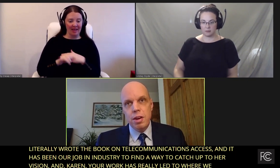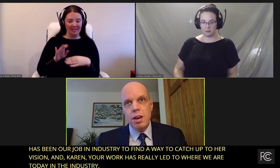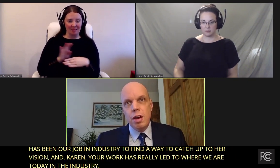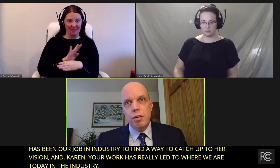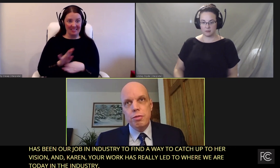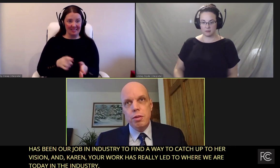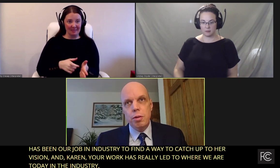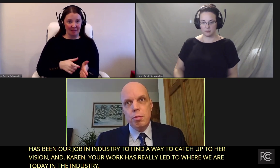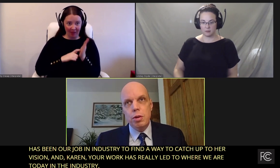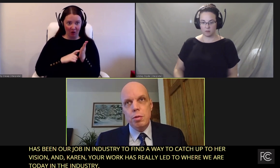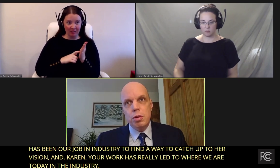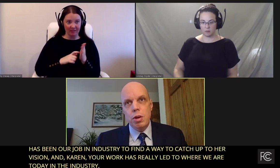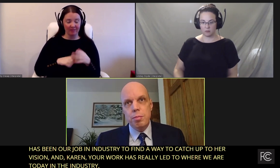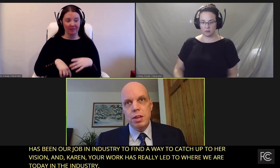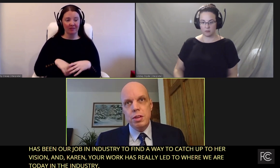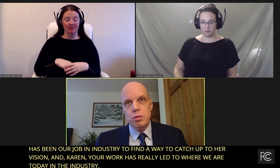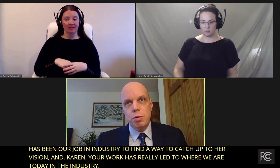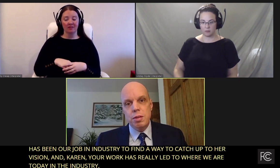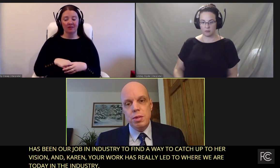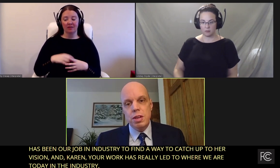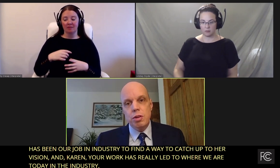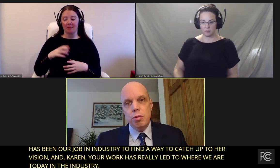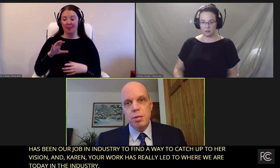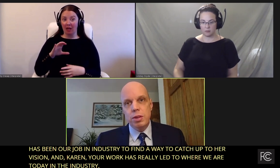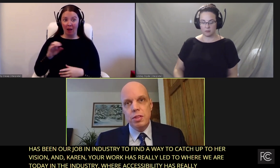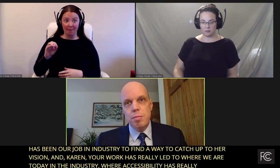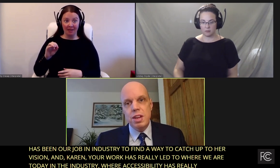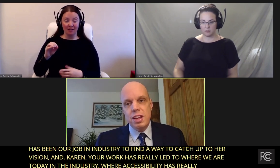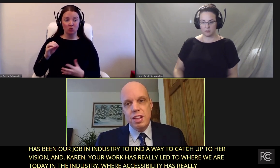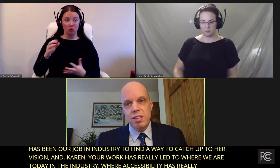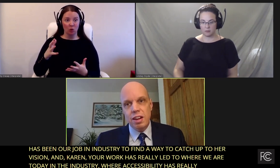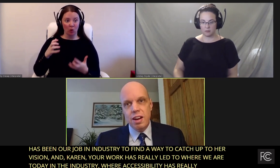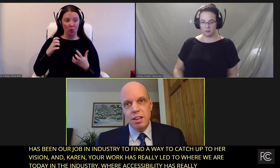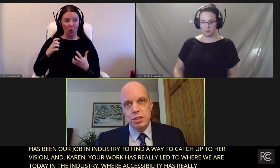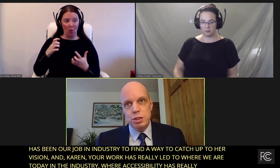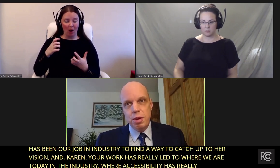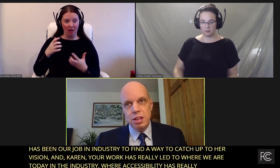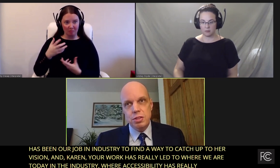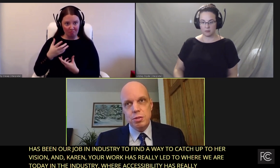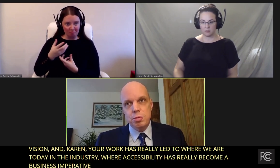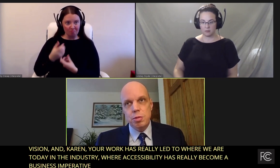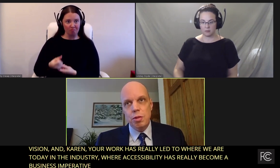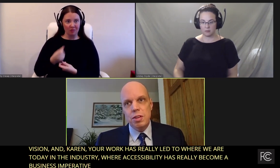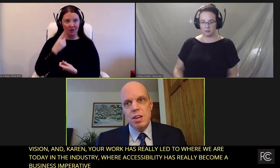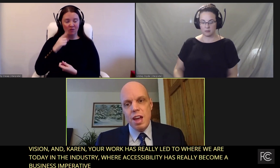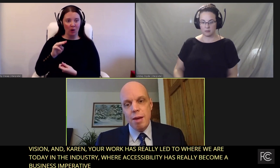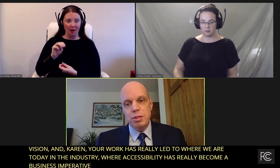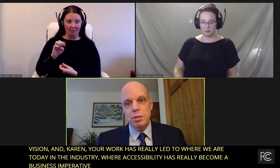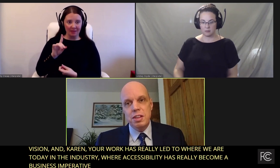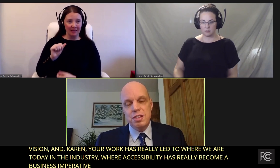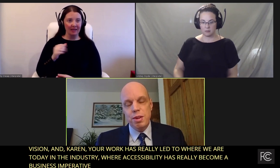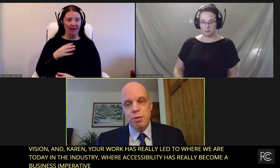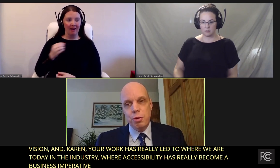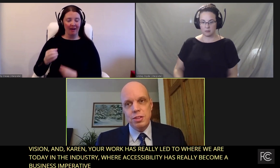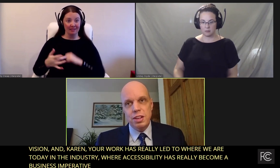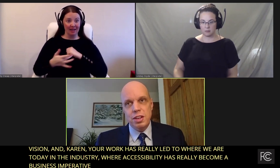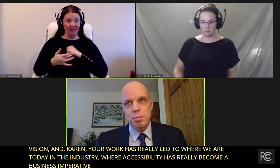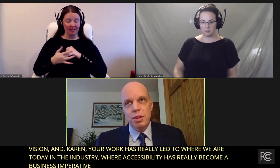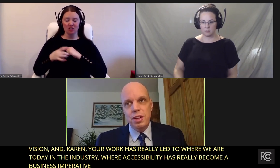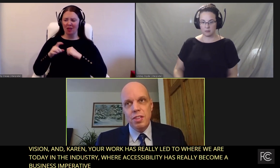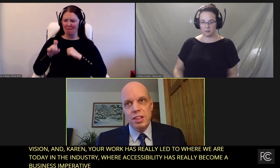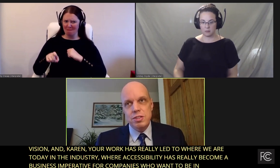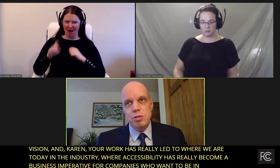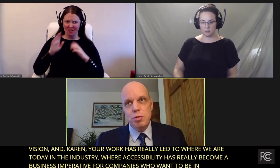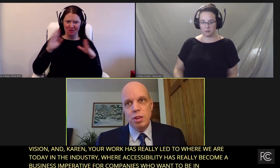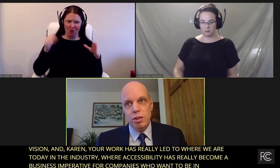for companies who want to be credible in the media and technology space. There absolutely needs to be a focus on